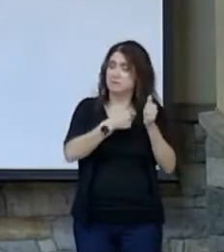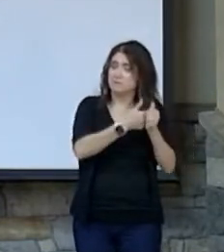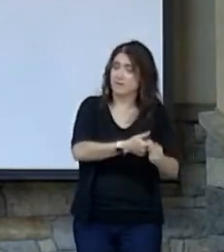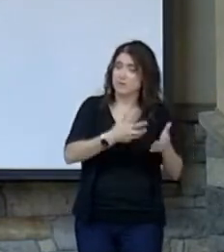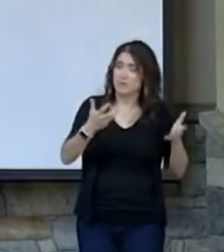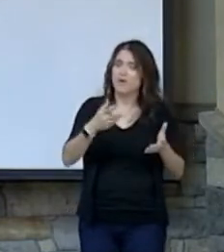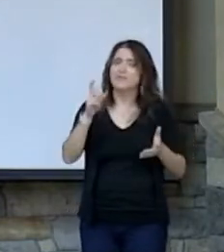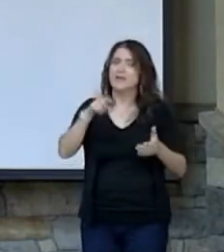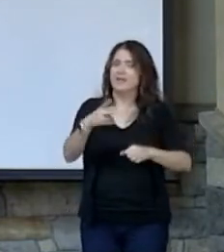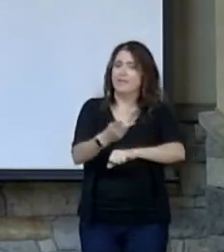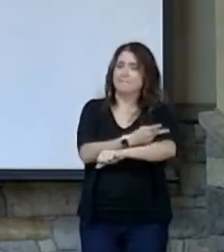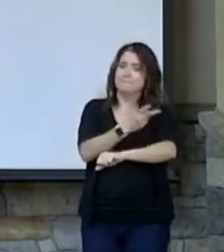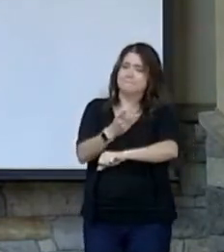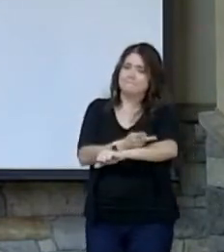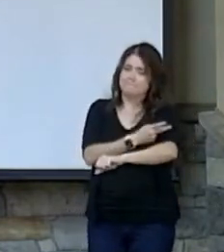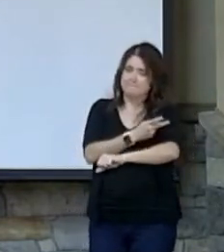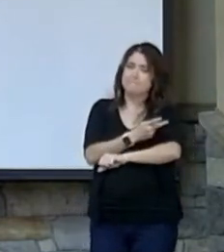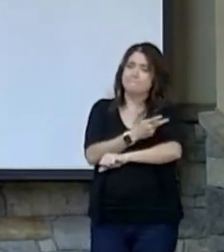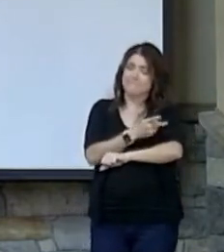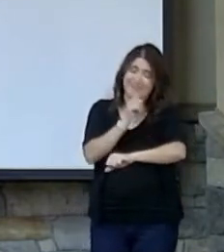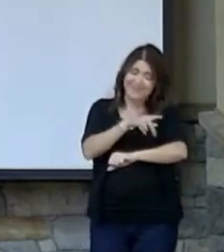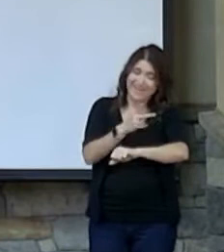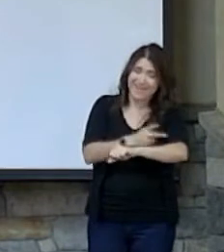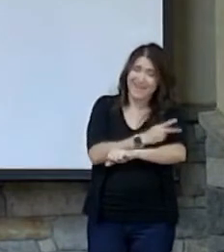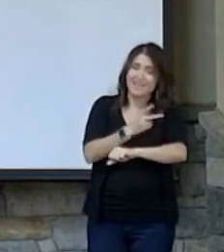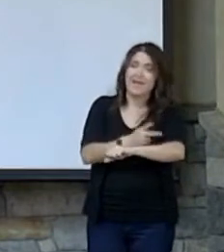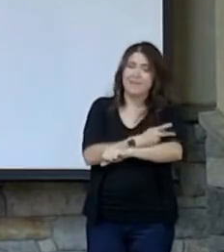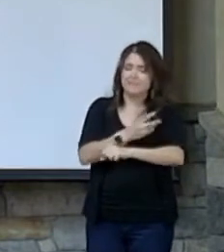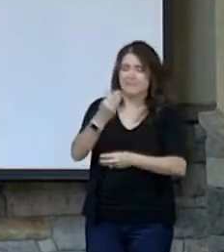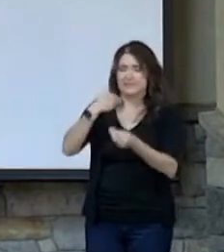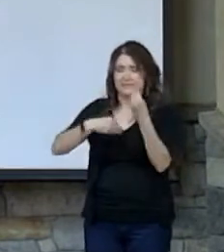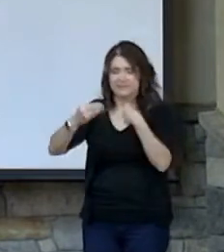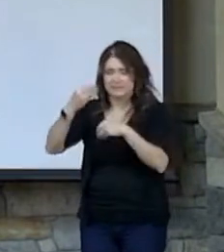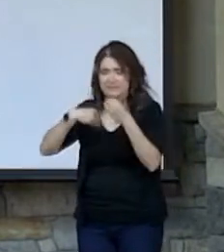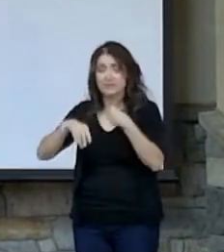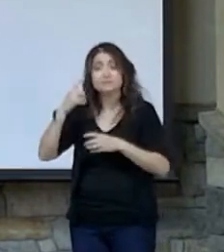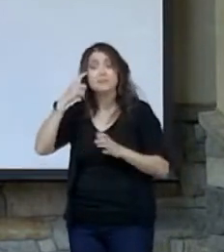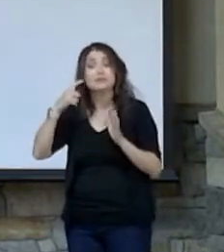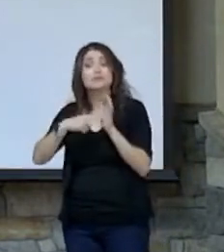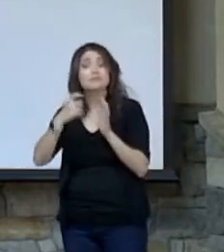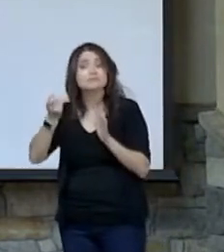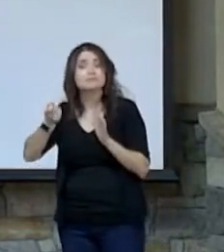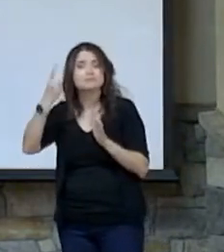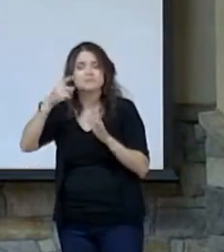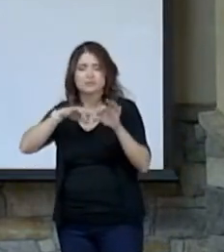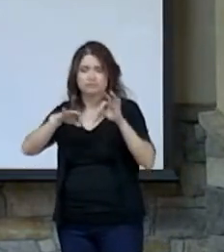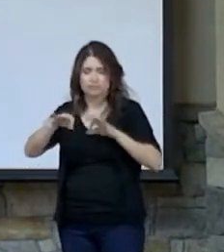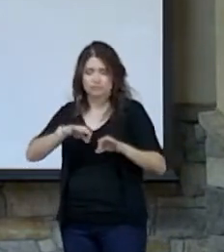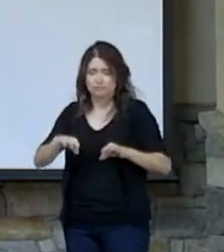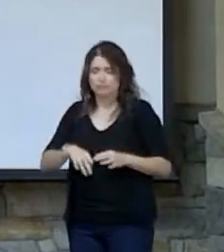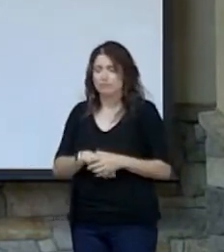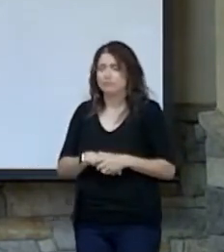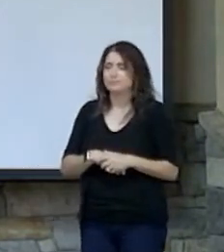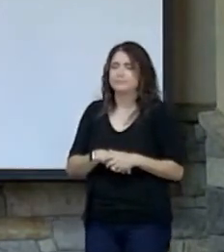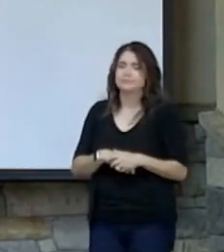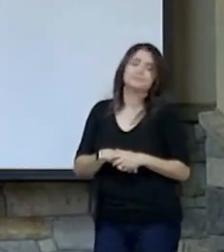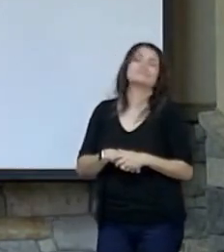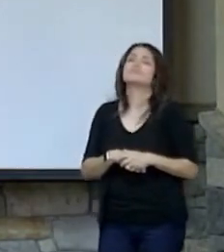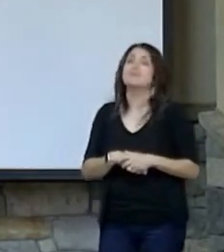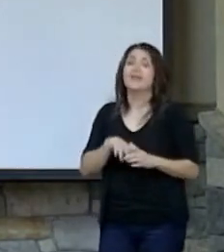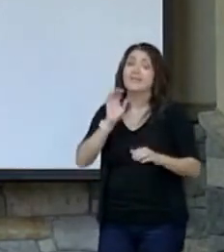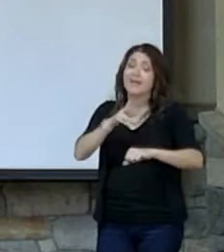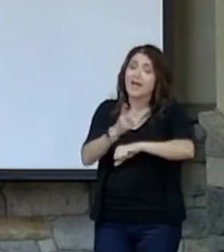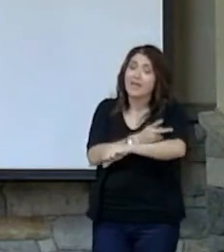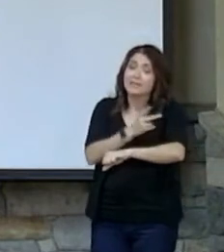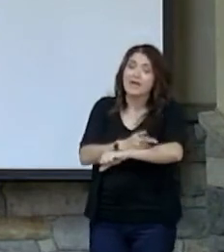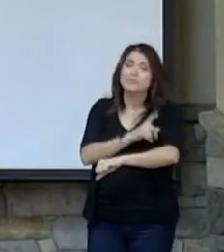to get a lamb and they would take that lamb and they would eat it. But notice to the instructions that were given to them about that lamb, that lamb